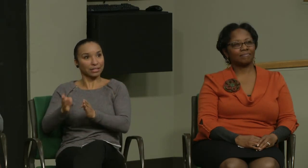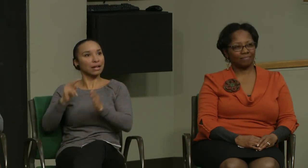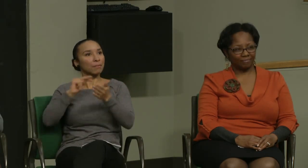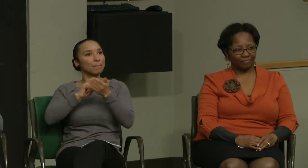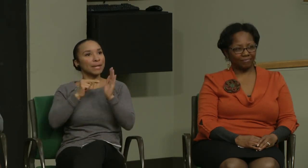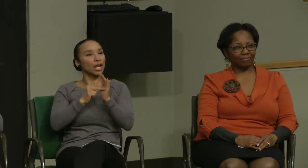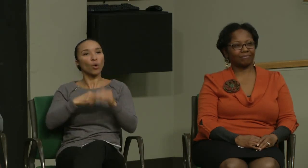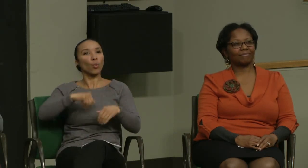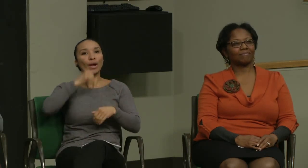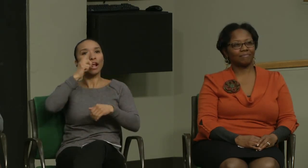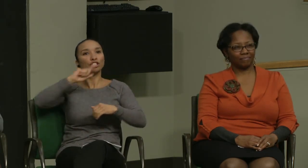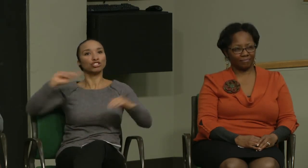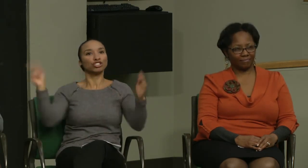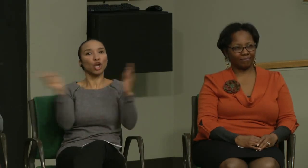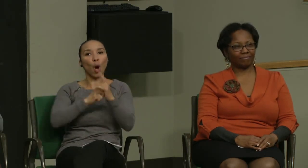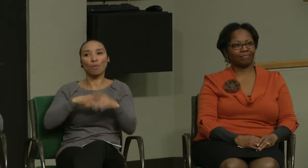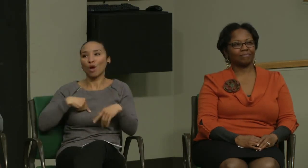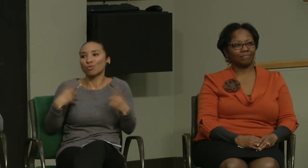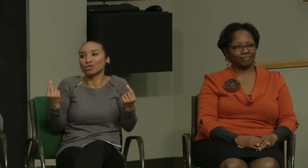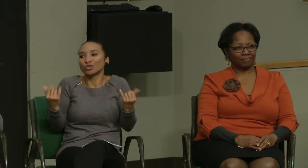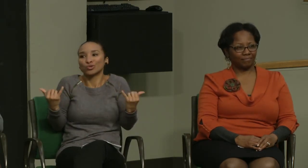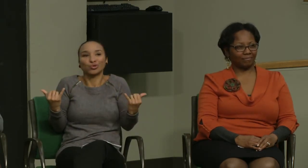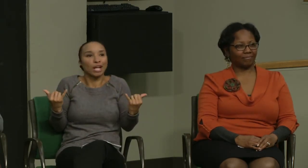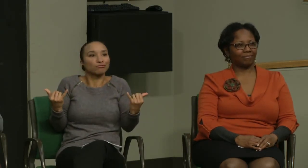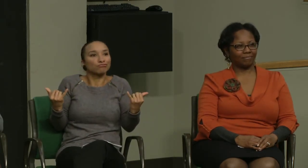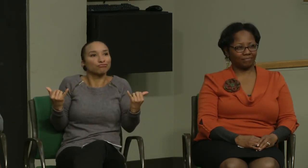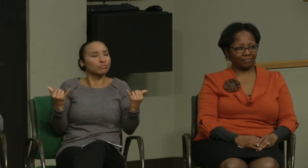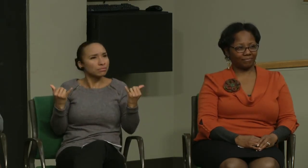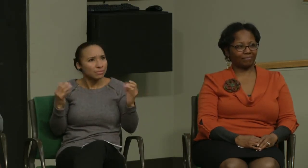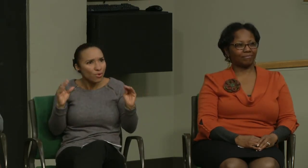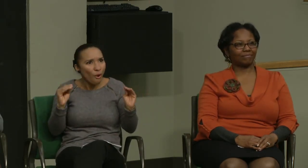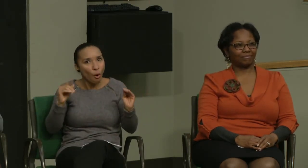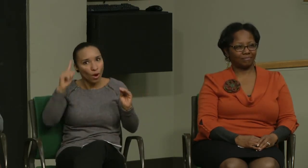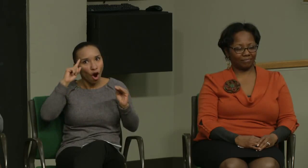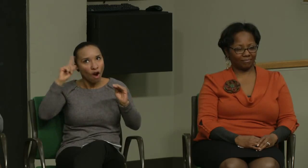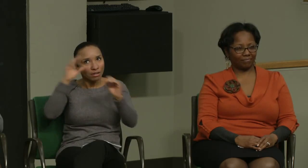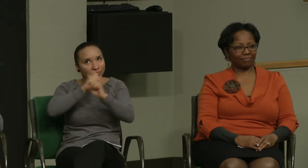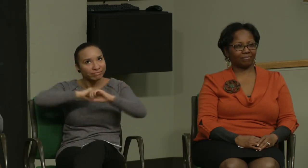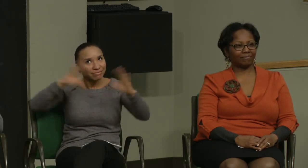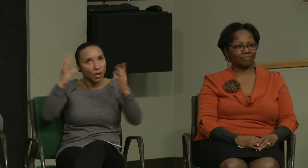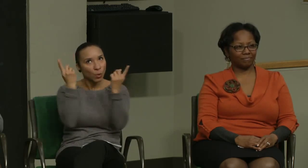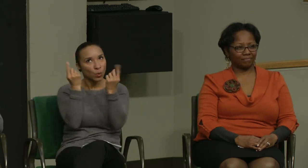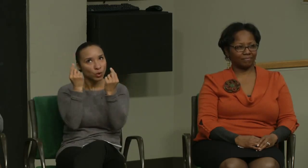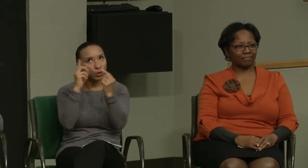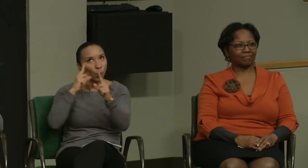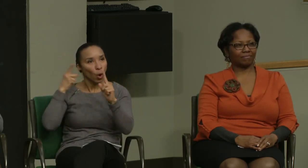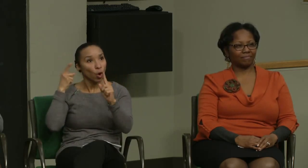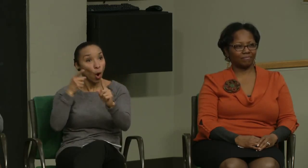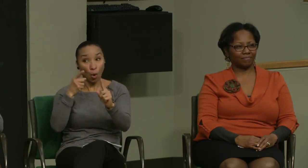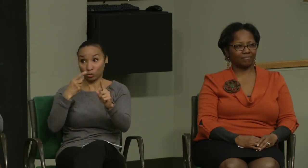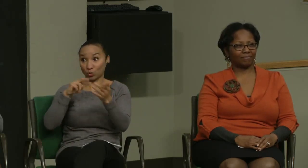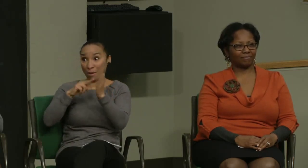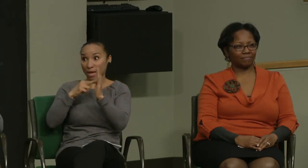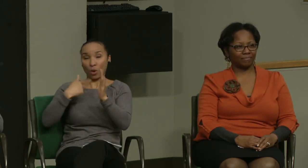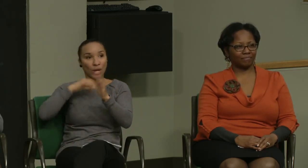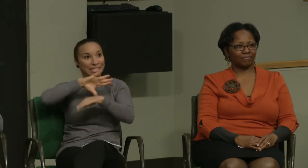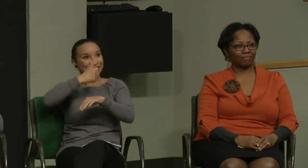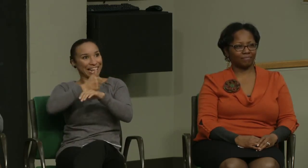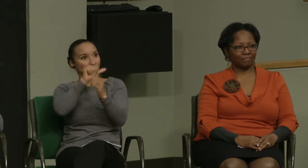meetings were really planned. We didn't just show up and try to think about what it was we were going to do on any given day. we established